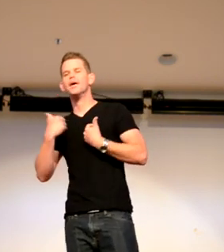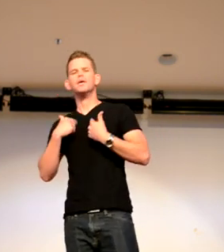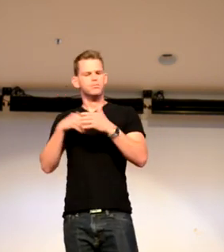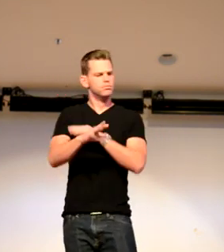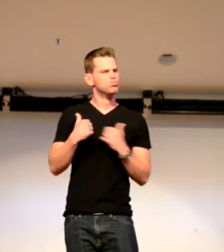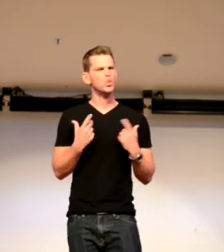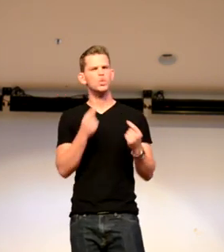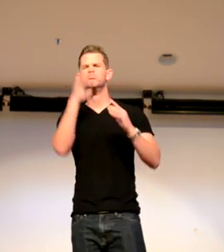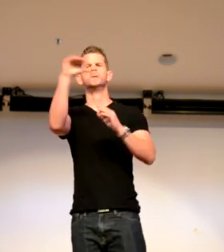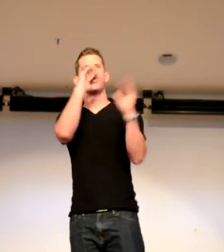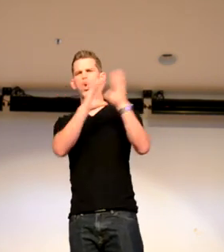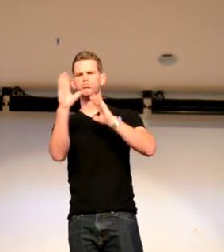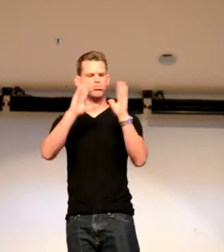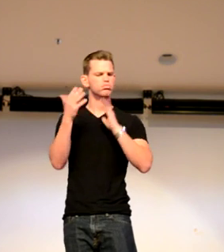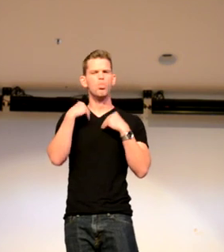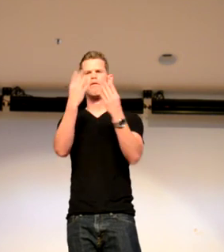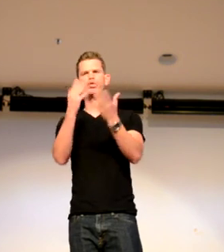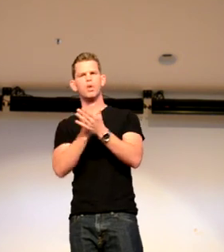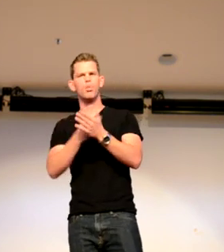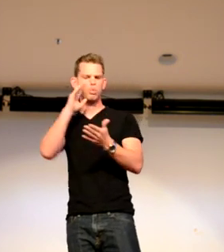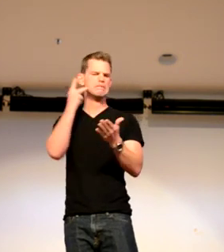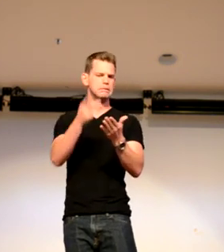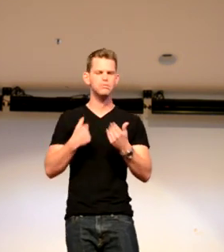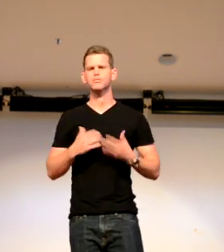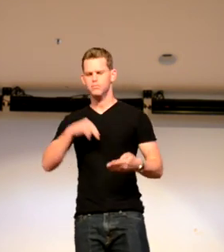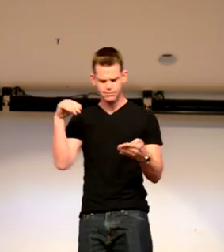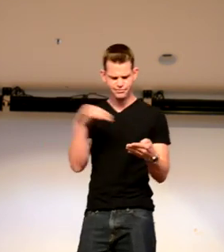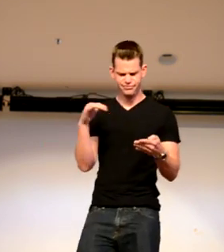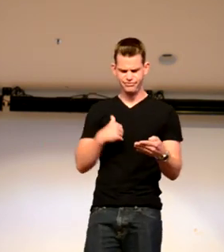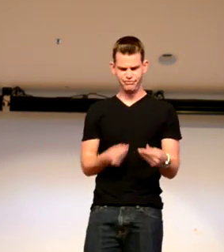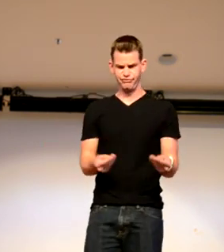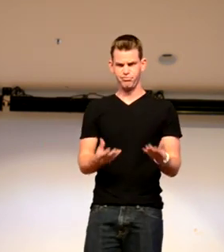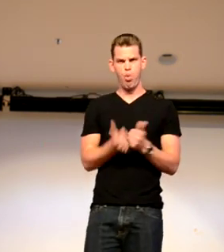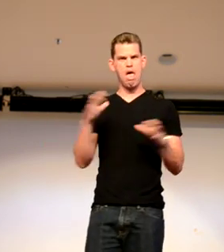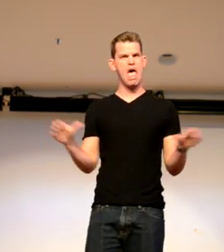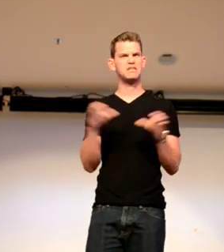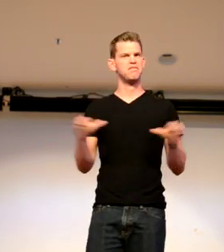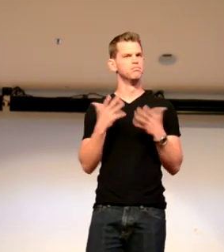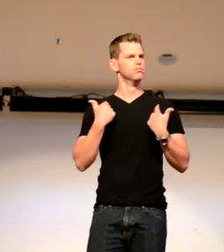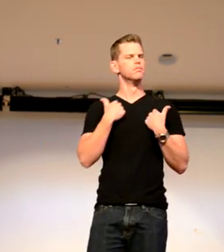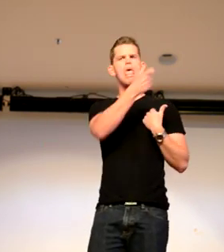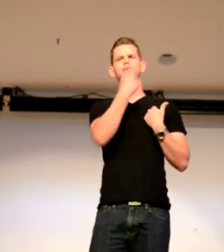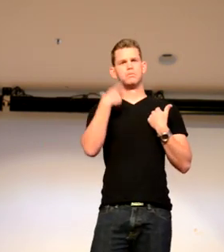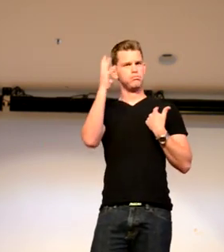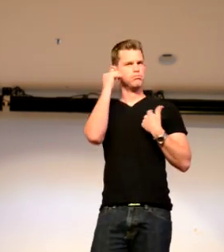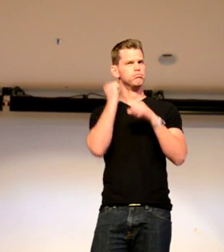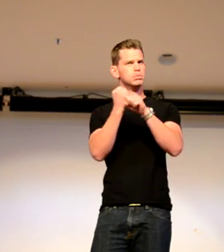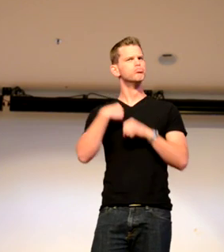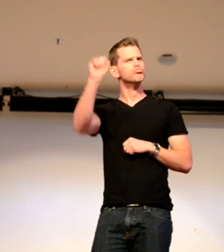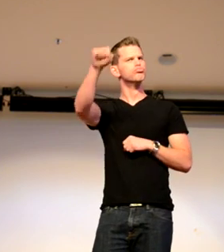then I went in, I said, what do I do? And they said, don't worry, they're going to give you the script, you know, don't worry about it. So, you know, I saw there was mostly action.